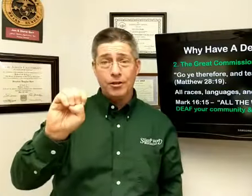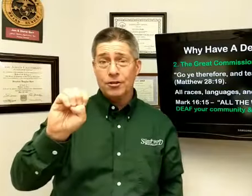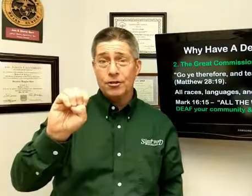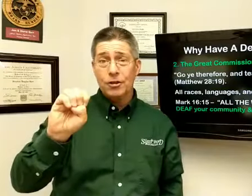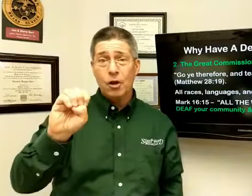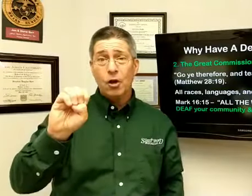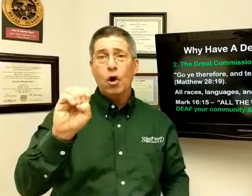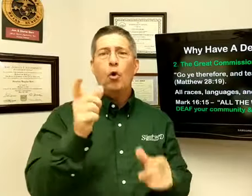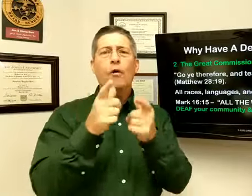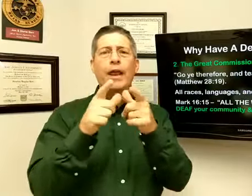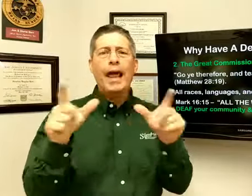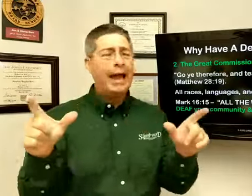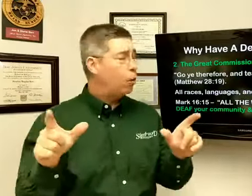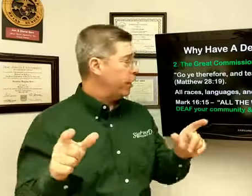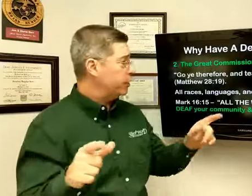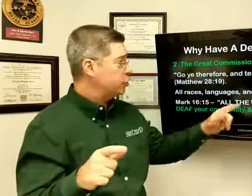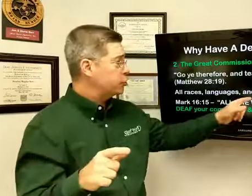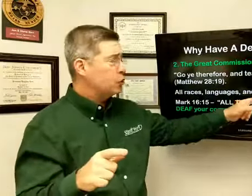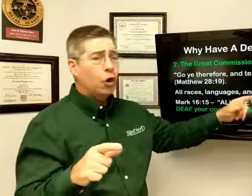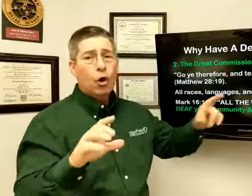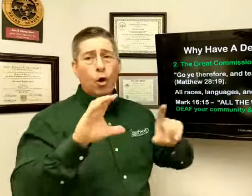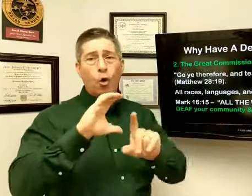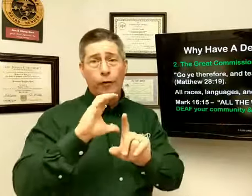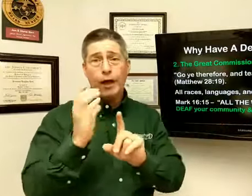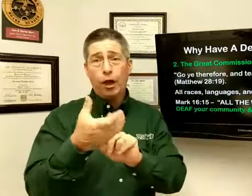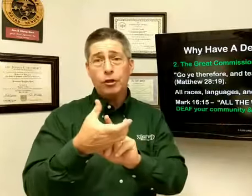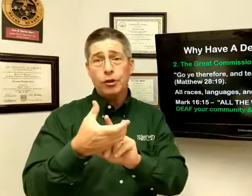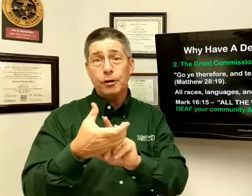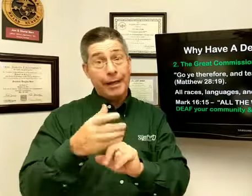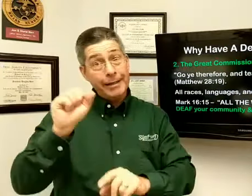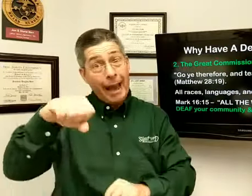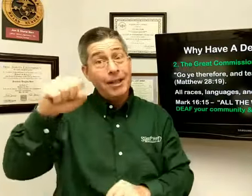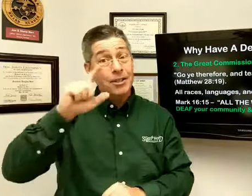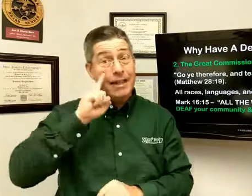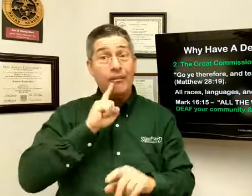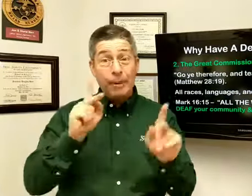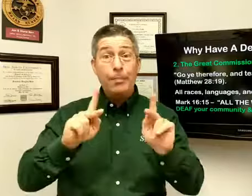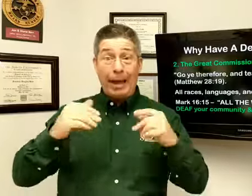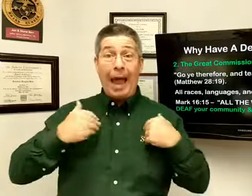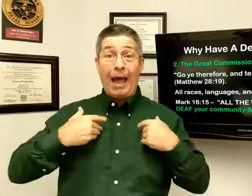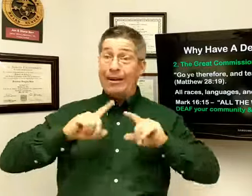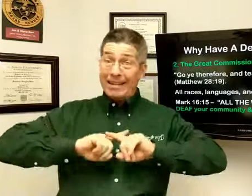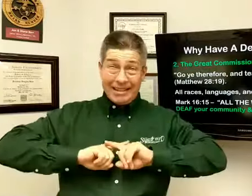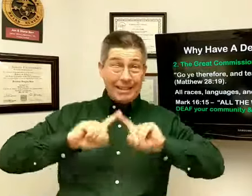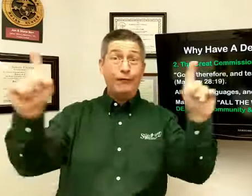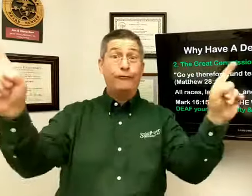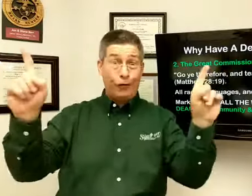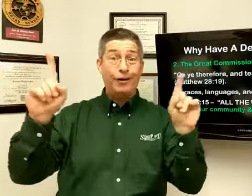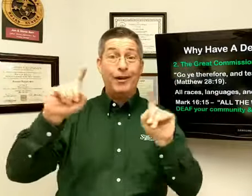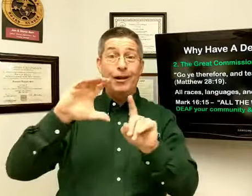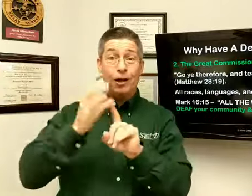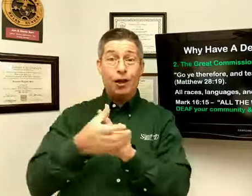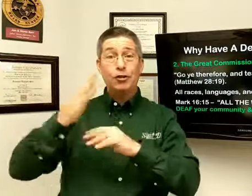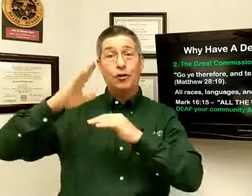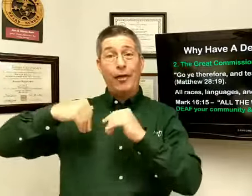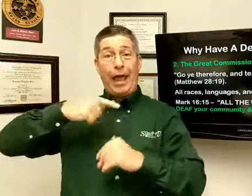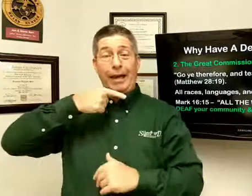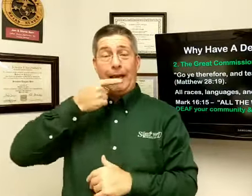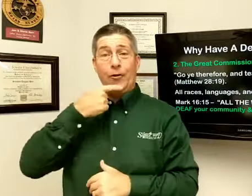or the language or the culture. And yes, deaf people have a different culture than hearing.